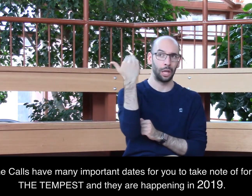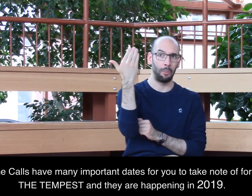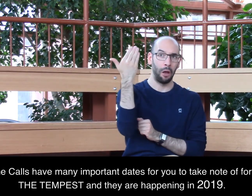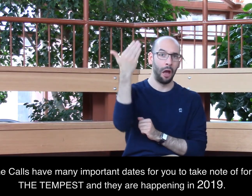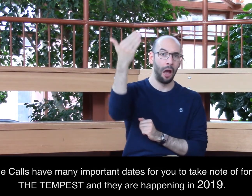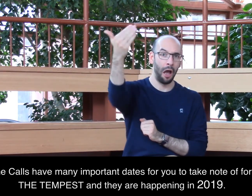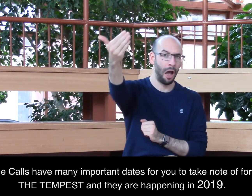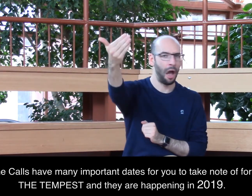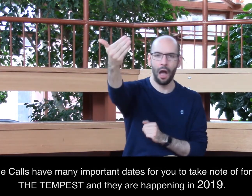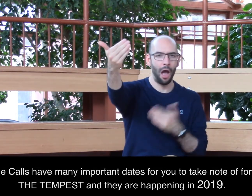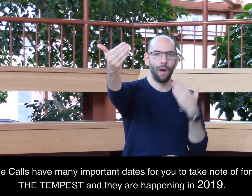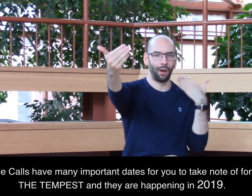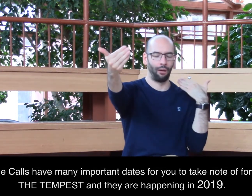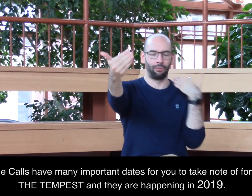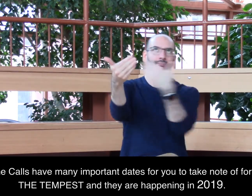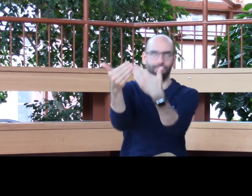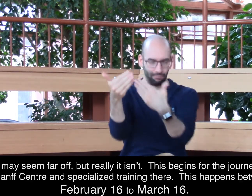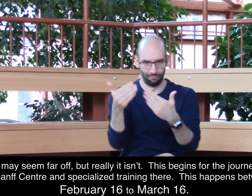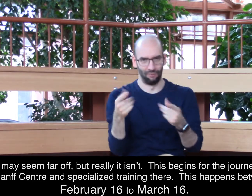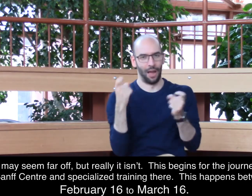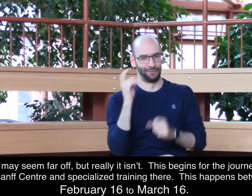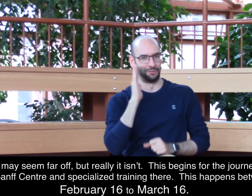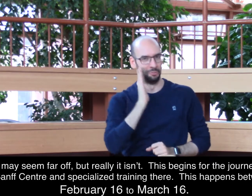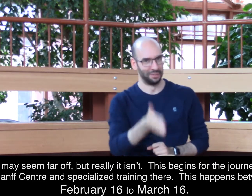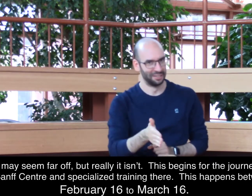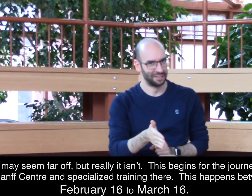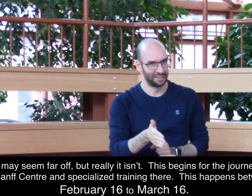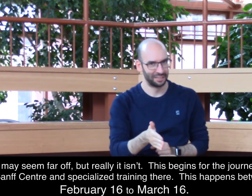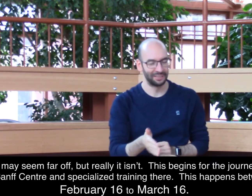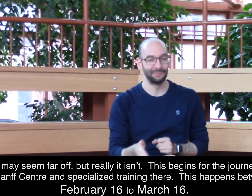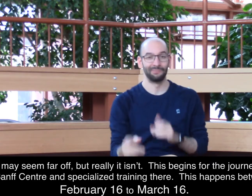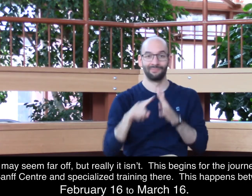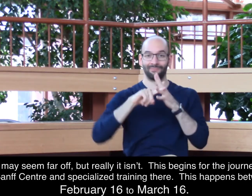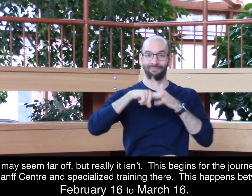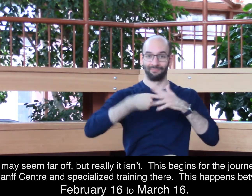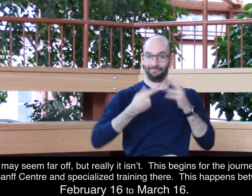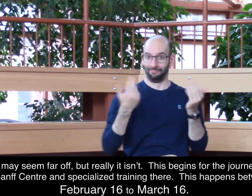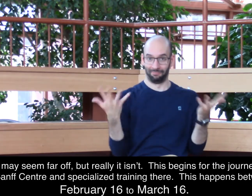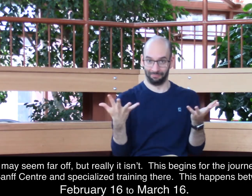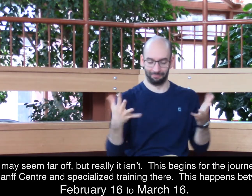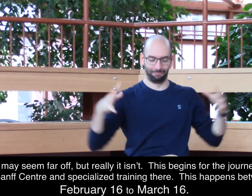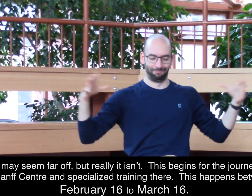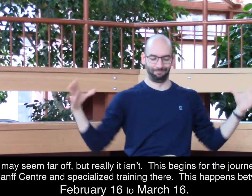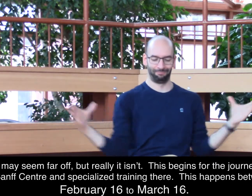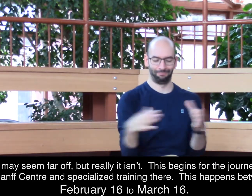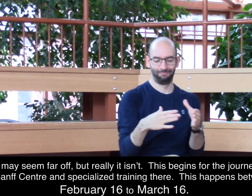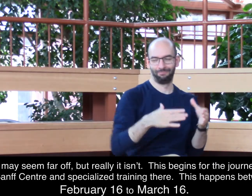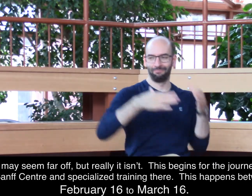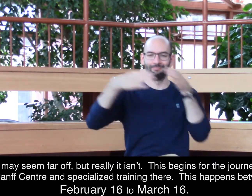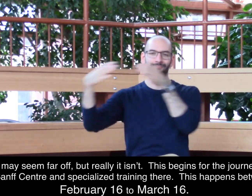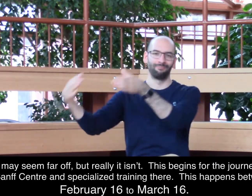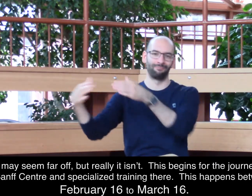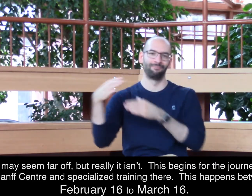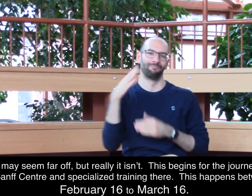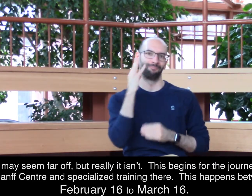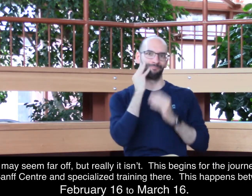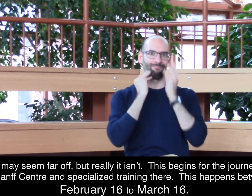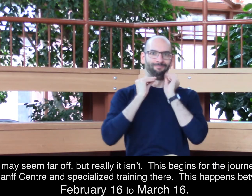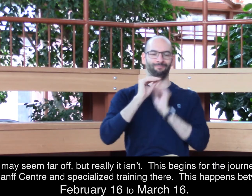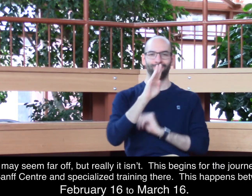2019. That may seem far off, but really it isn't. This begins for the journey